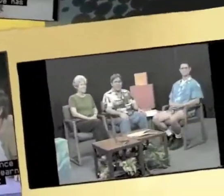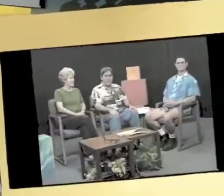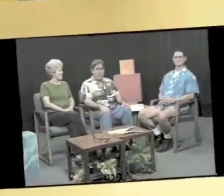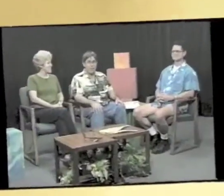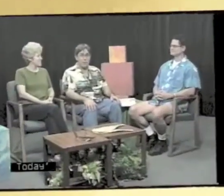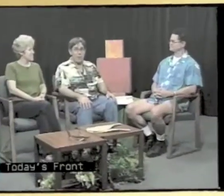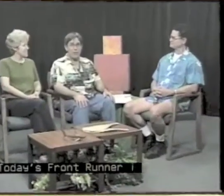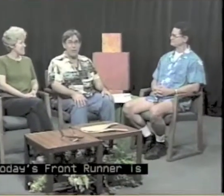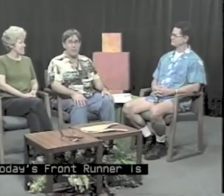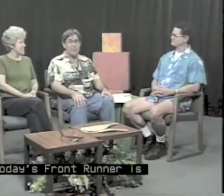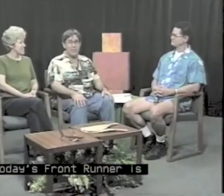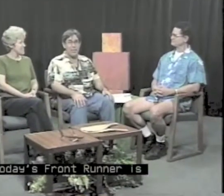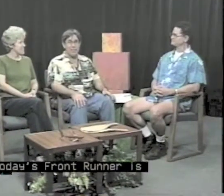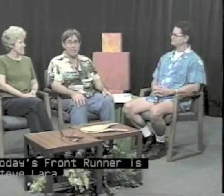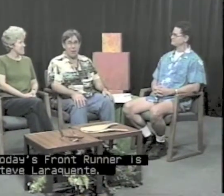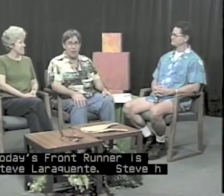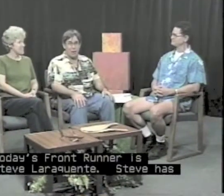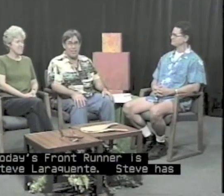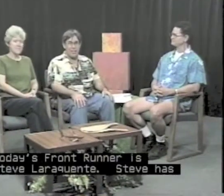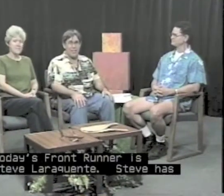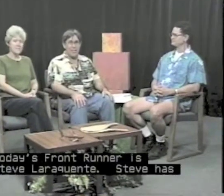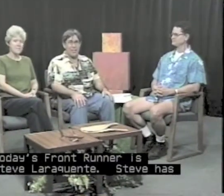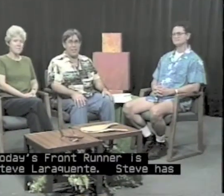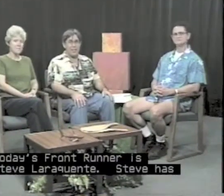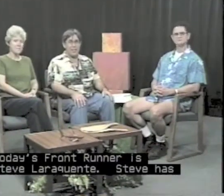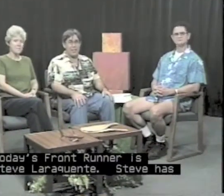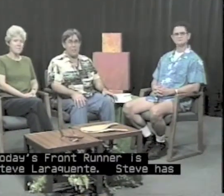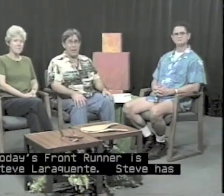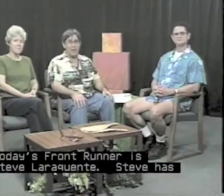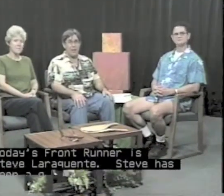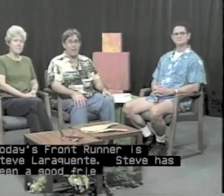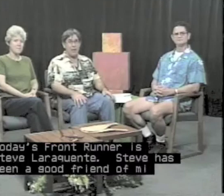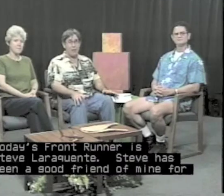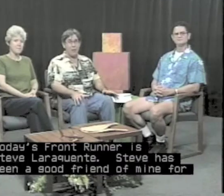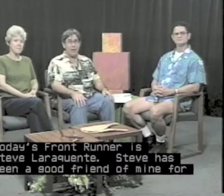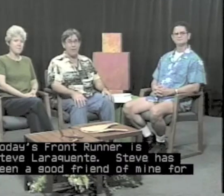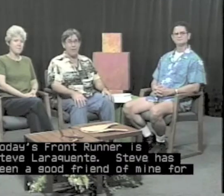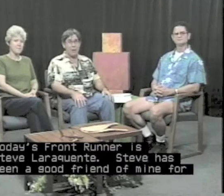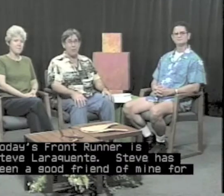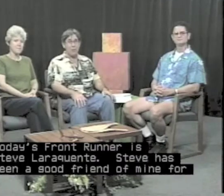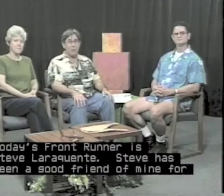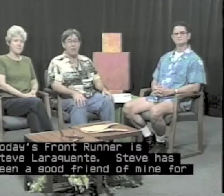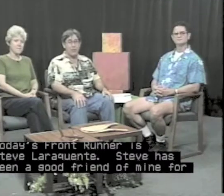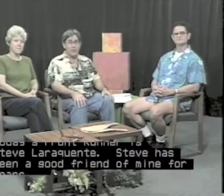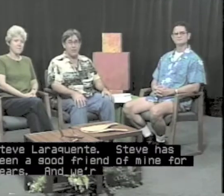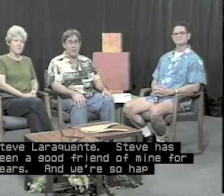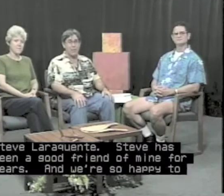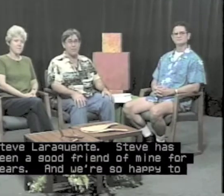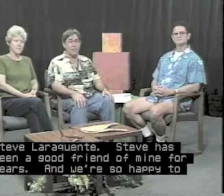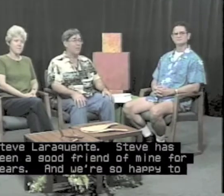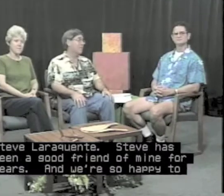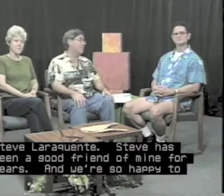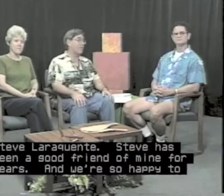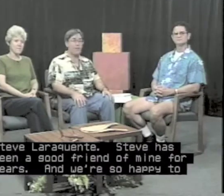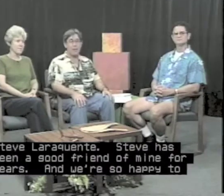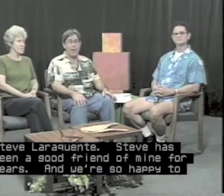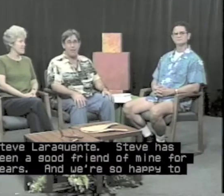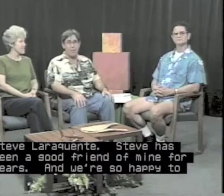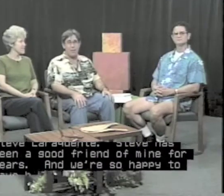Today's frontrunner is Steve Laracuente. Steve has been a good friend of mine for years, and we are so happy to have him here.